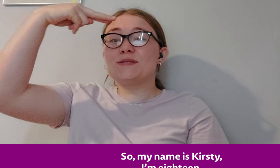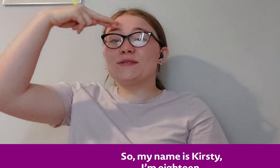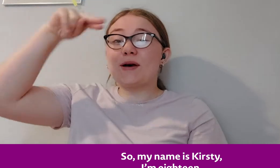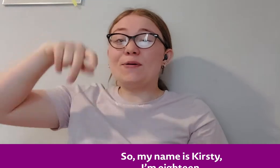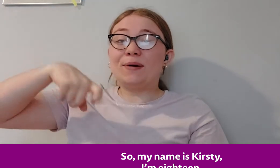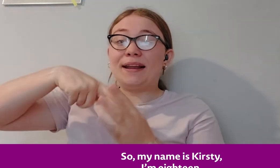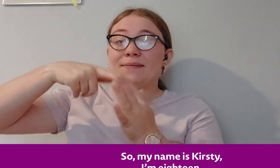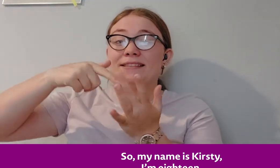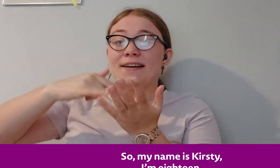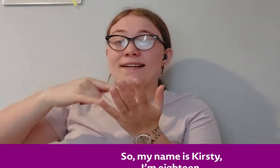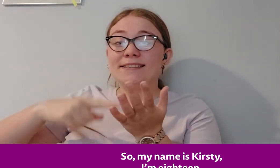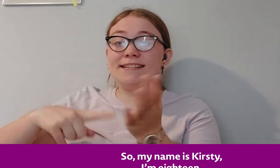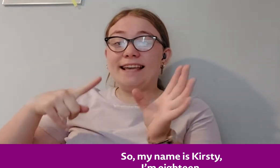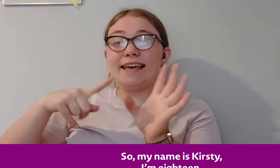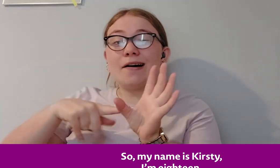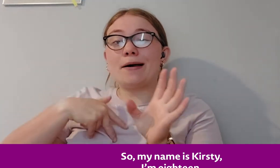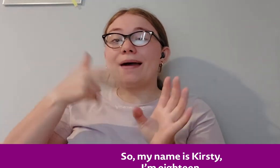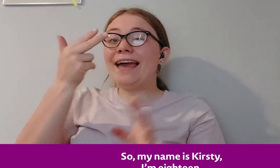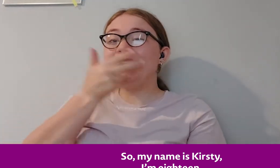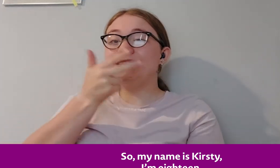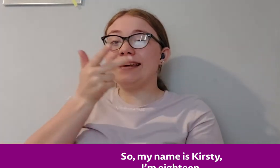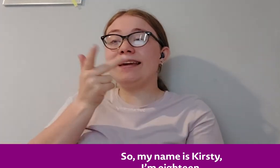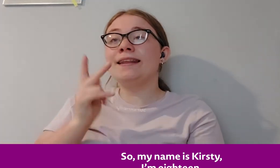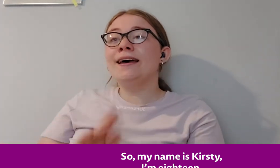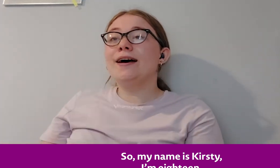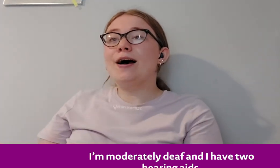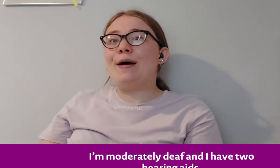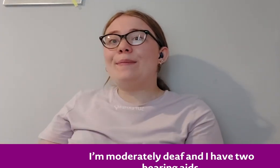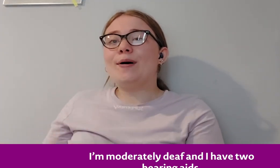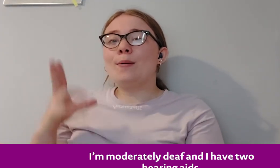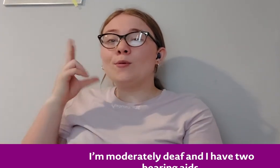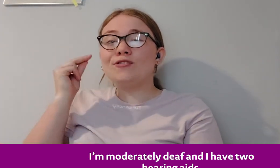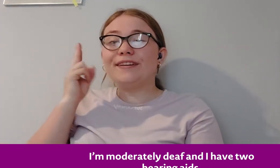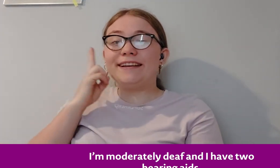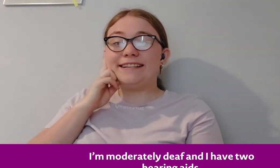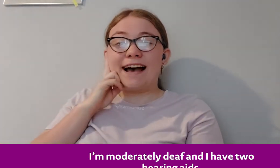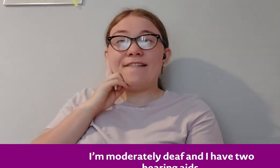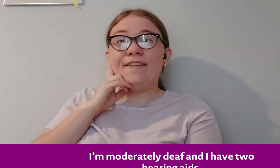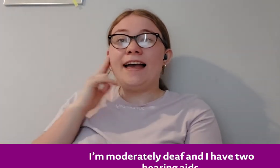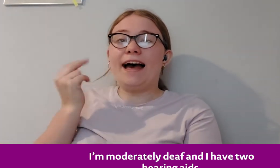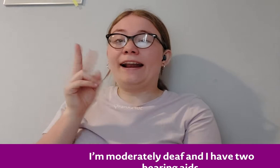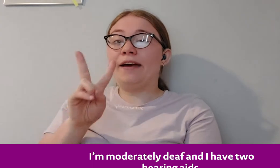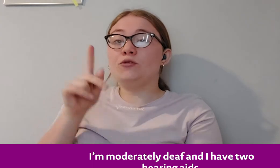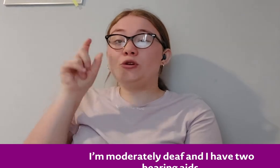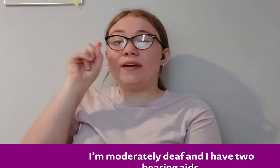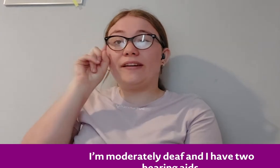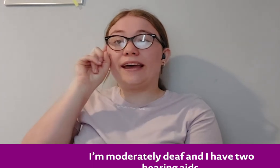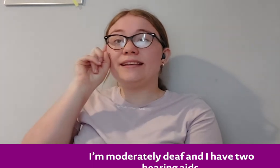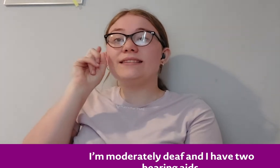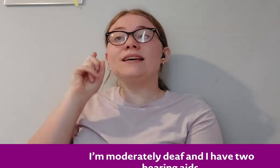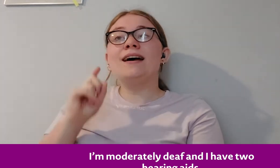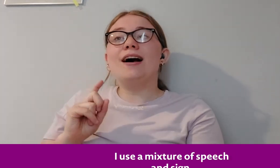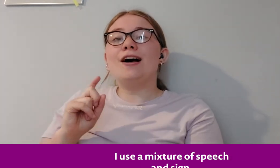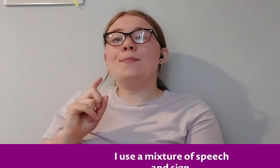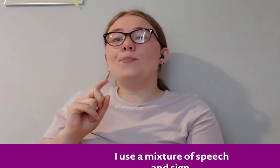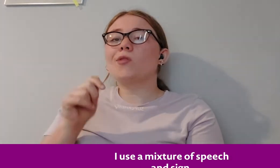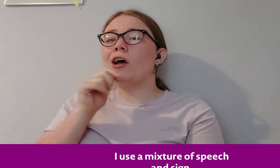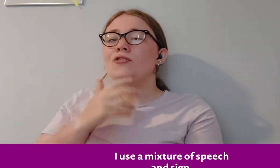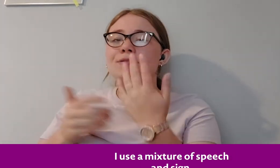So my name is Kirsty, I'm 18, I'm moderately deaf and I have two hearing aids. I use a